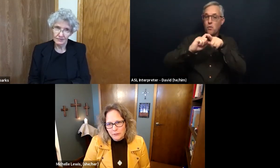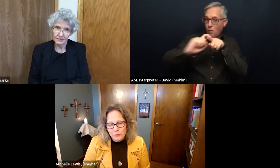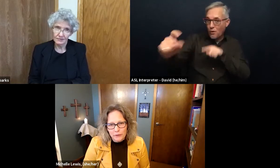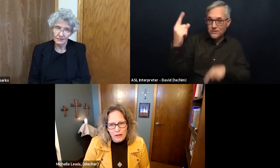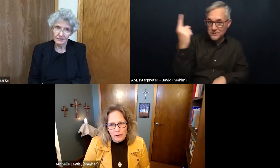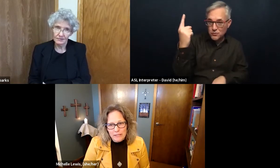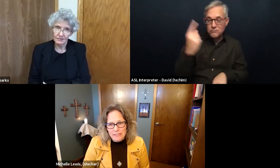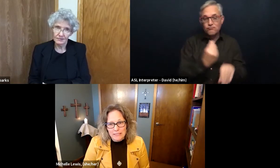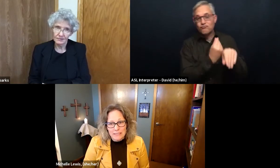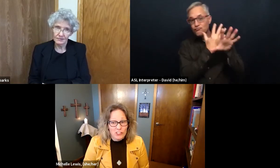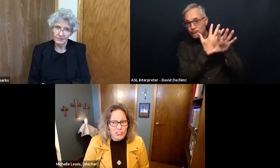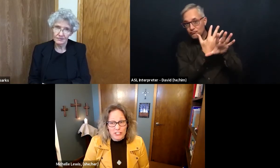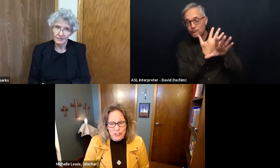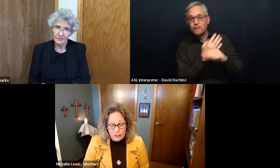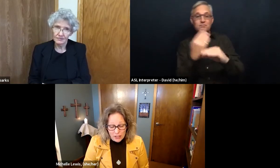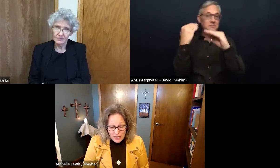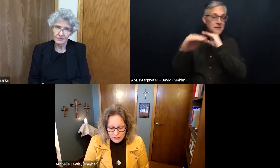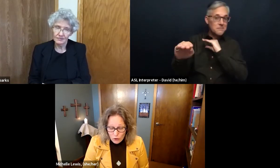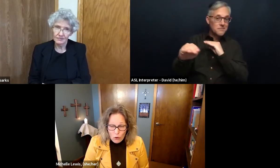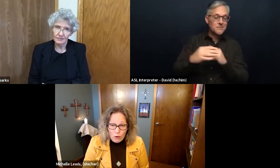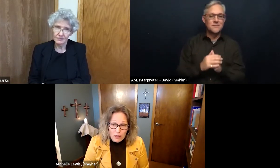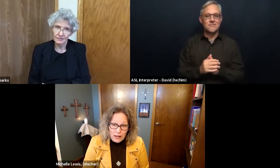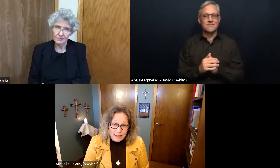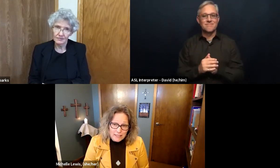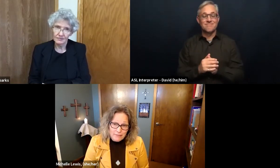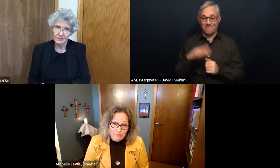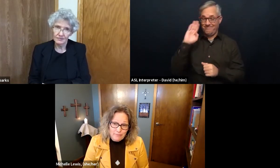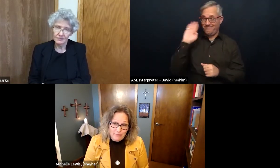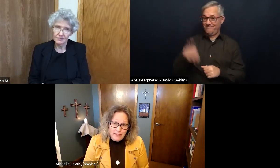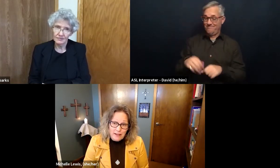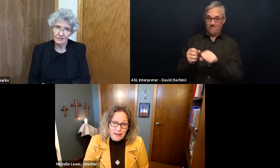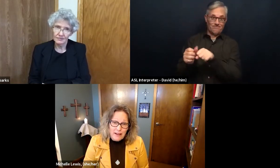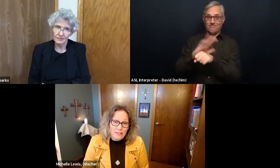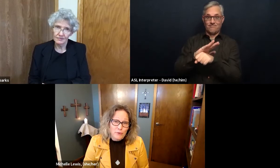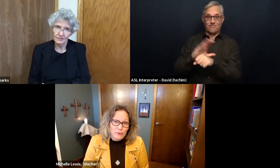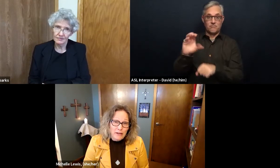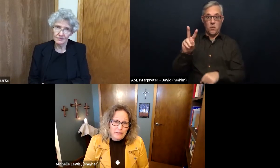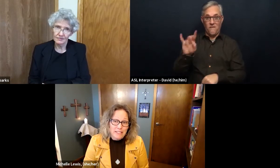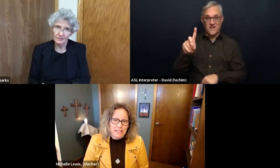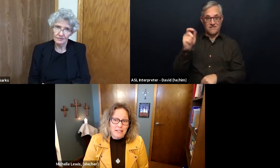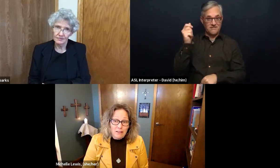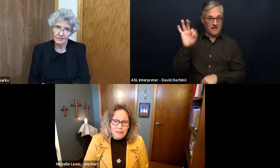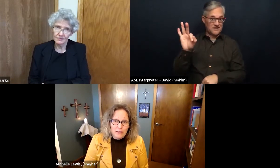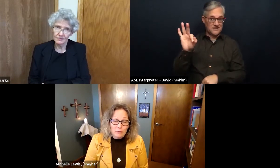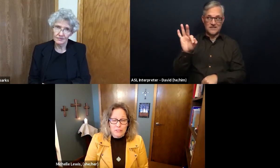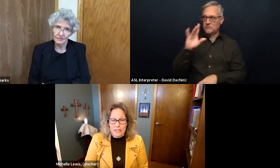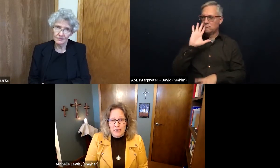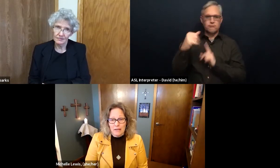Coronavirus has changed our lives a whole lot. And so we have to take a little more time